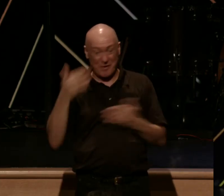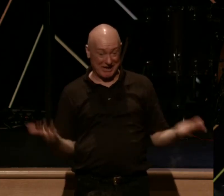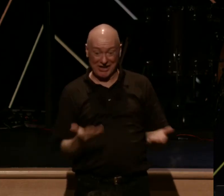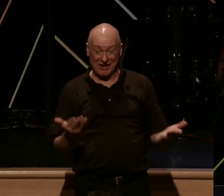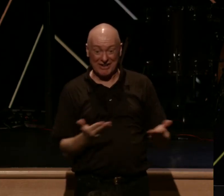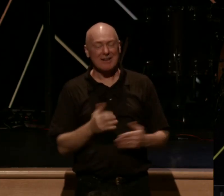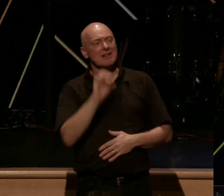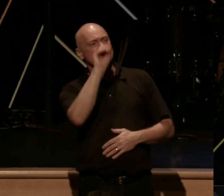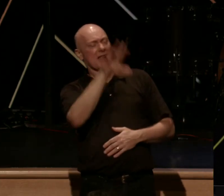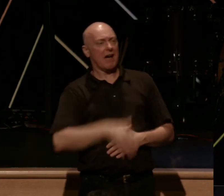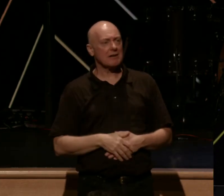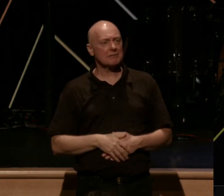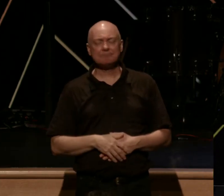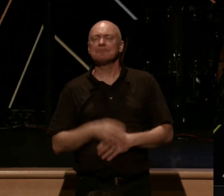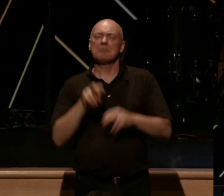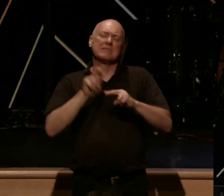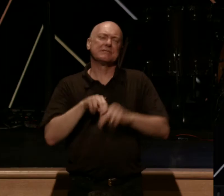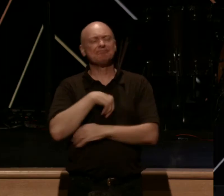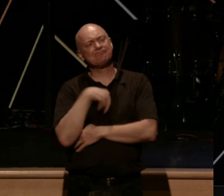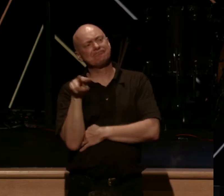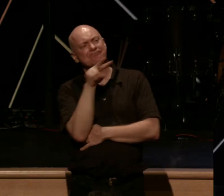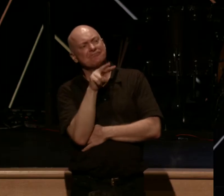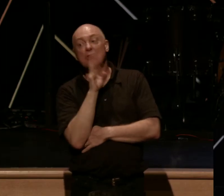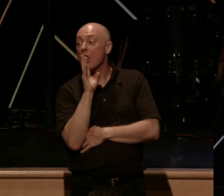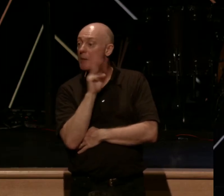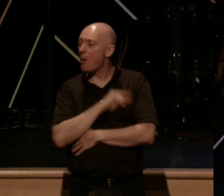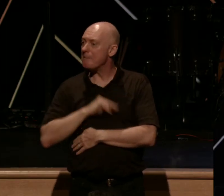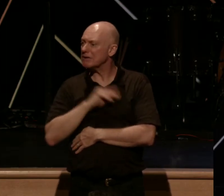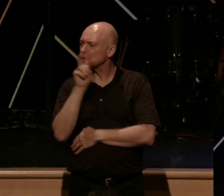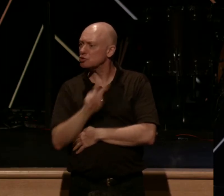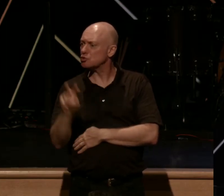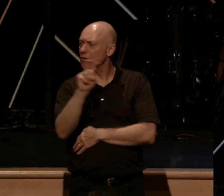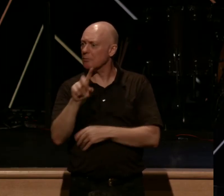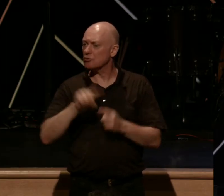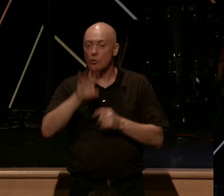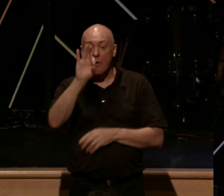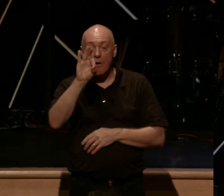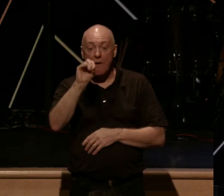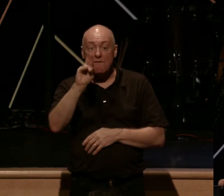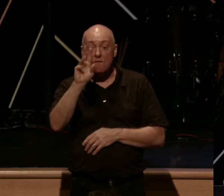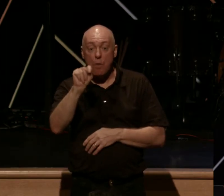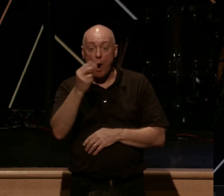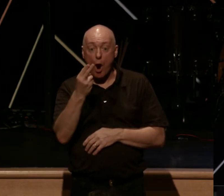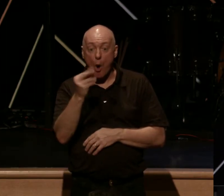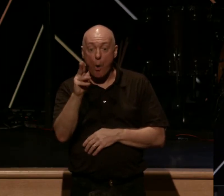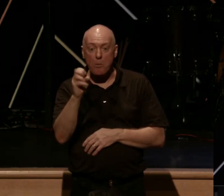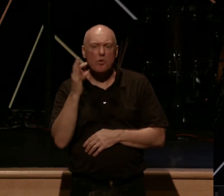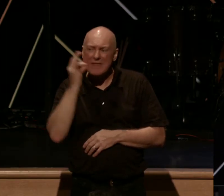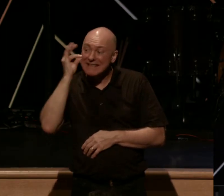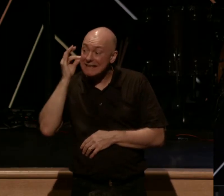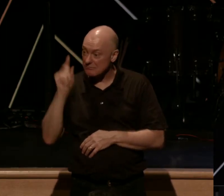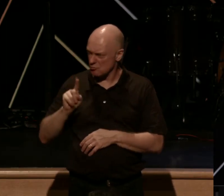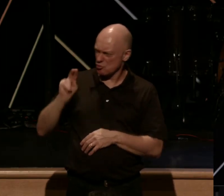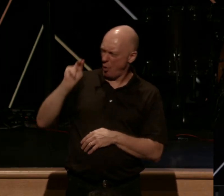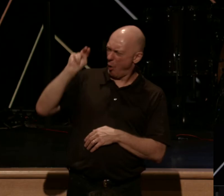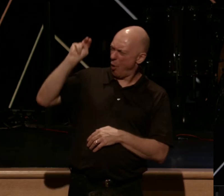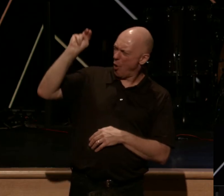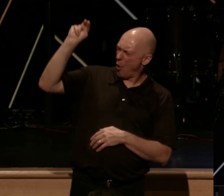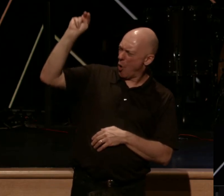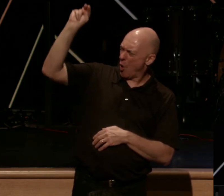slide that came up that talked about a missions trip to a place called Fort Hope. And as soon as I saw that slide, I knew